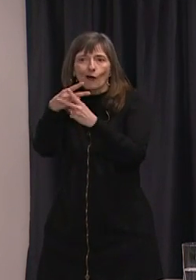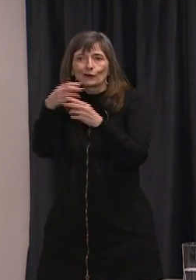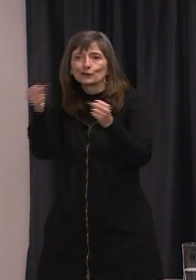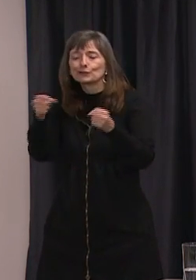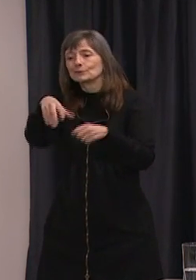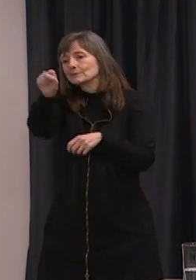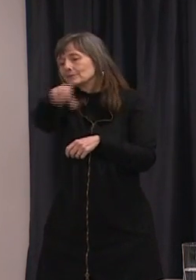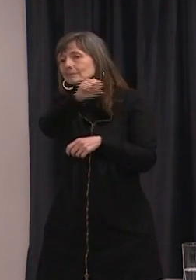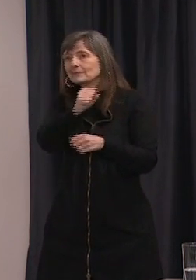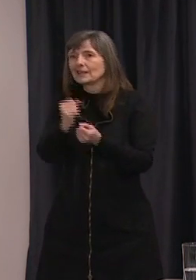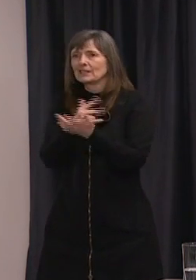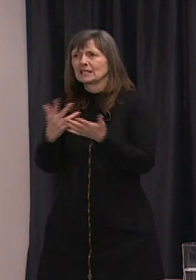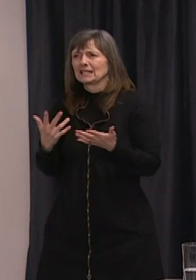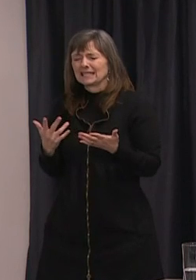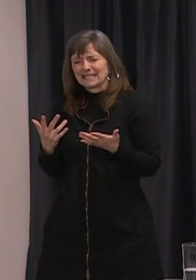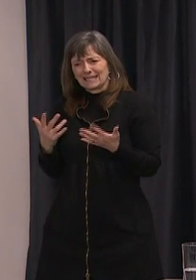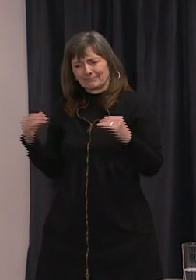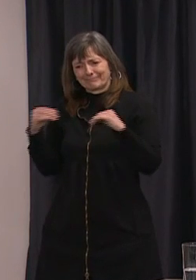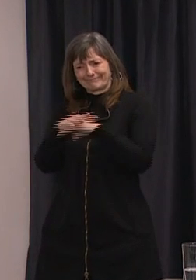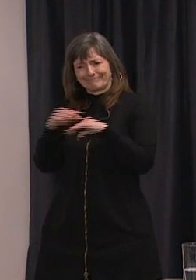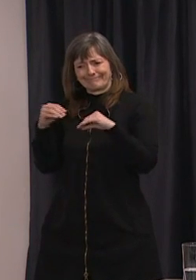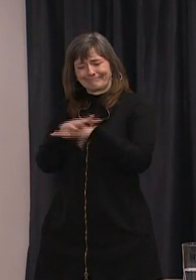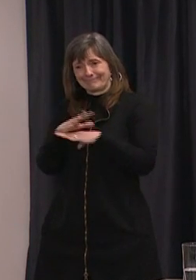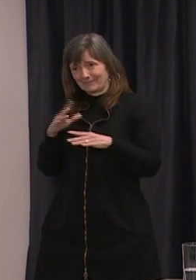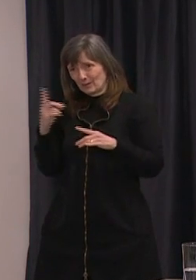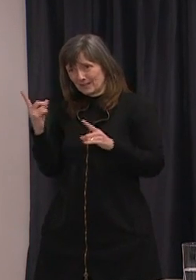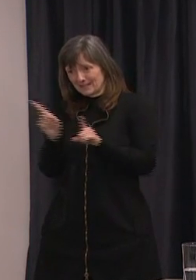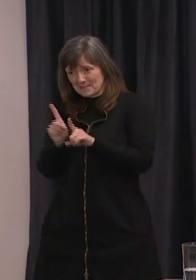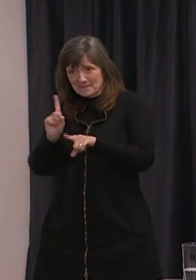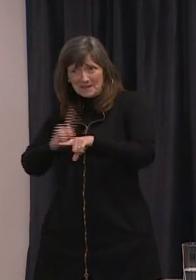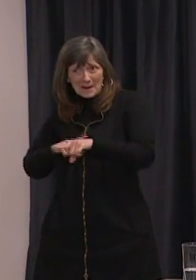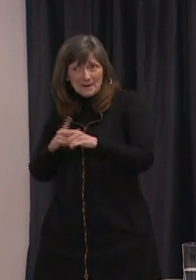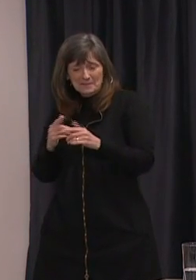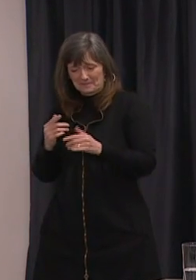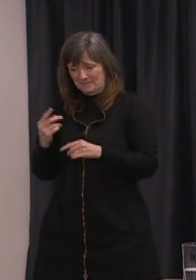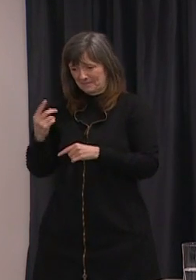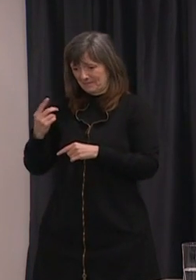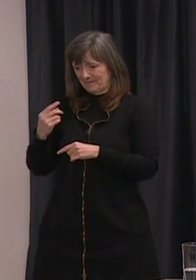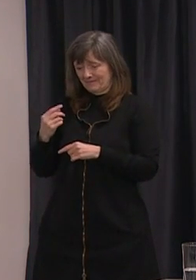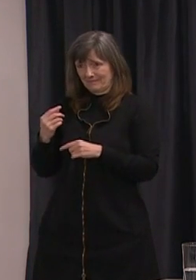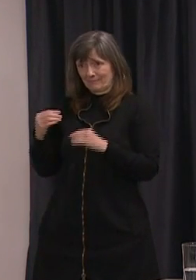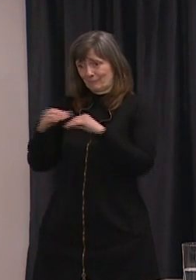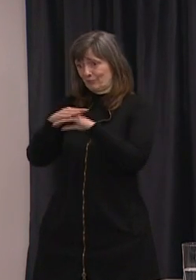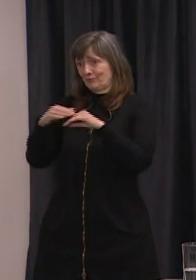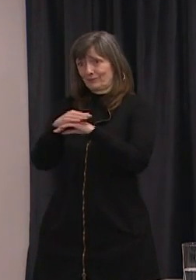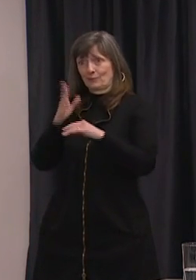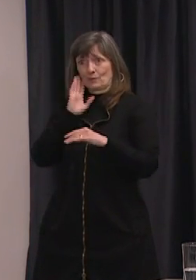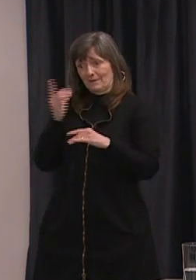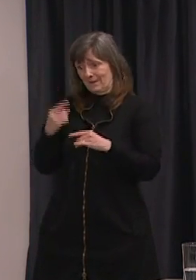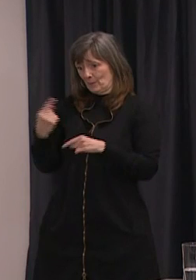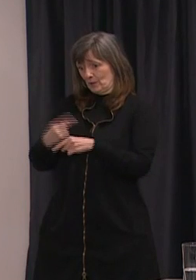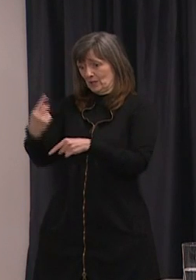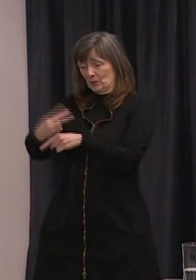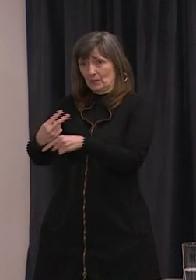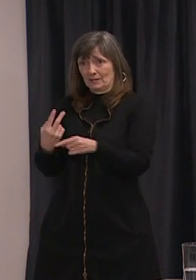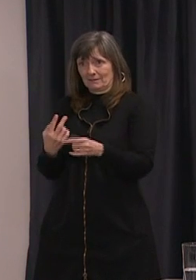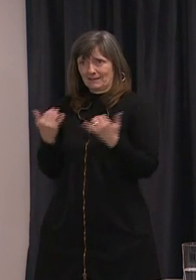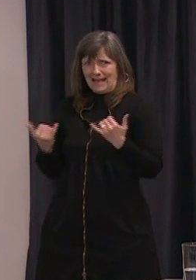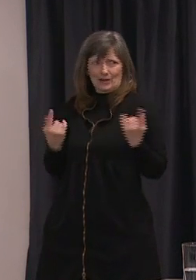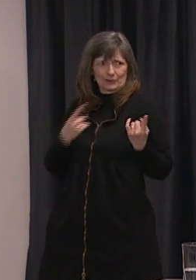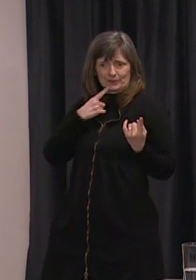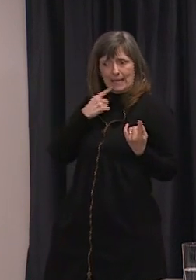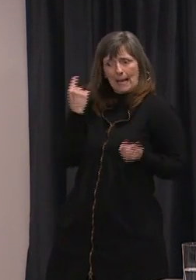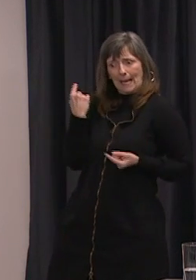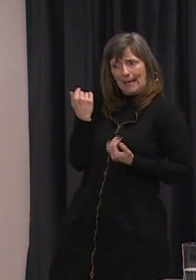counterproductive to have these students all gathering one place over these next two days in light of what we've said about trying to